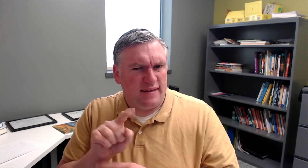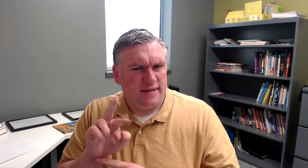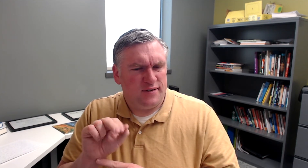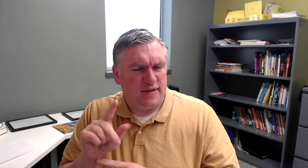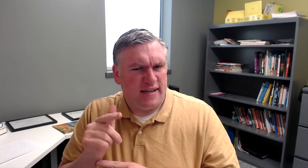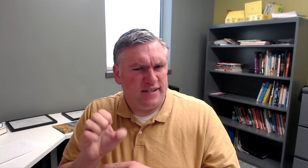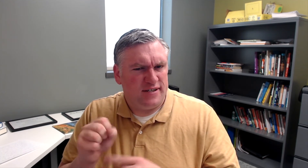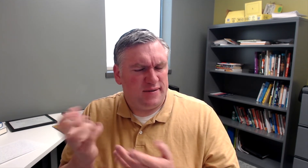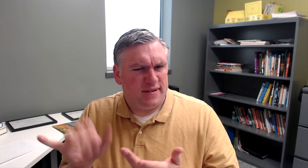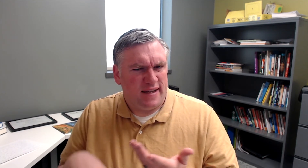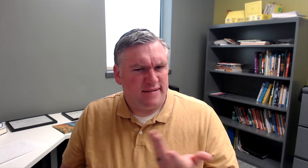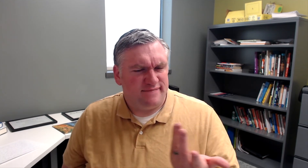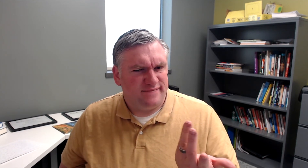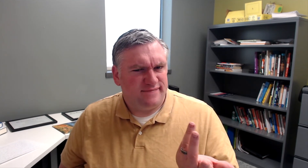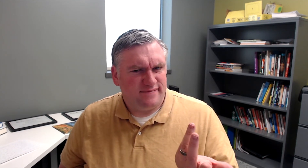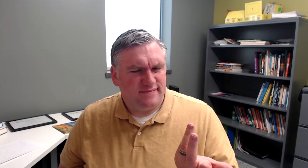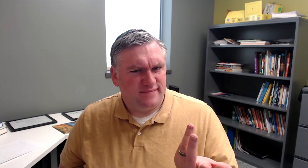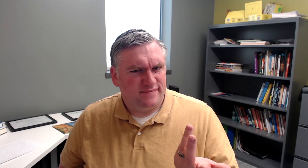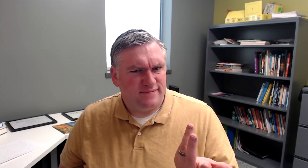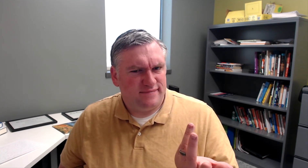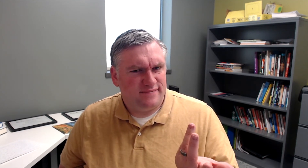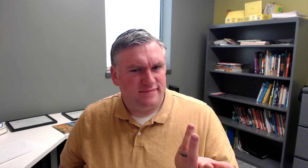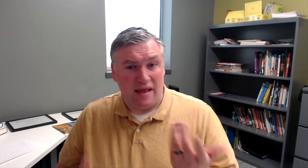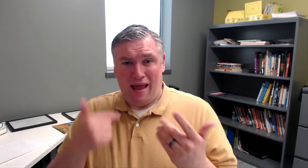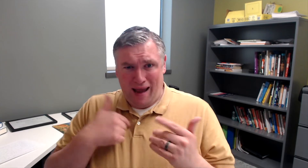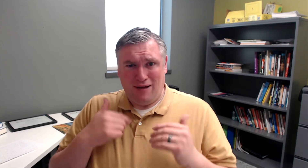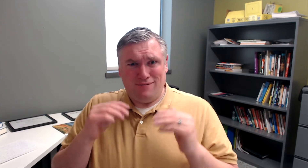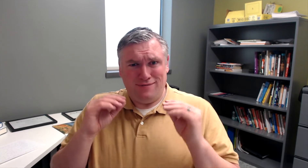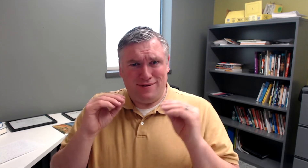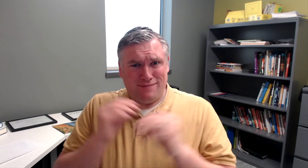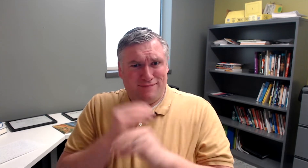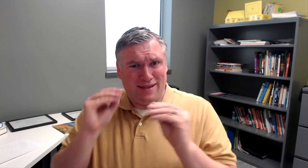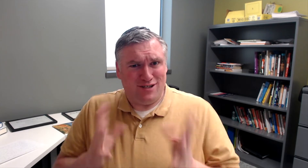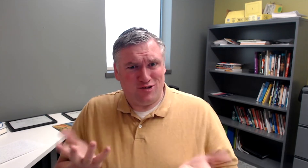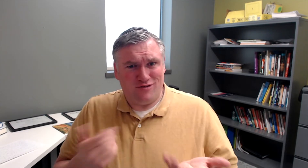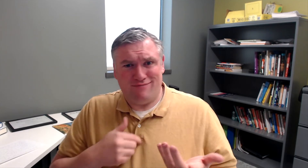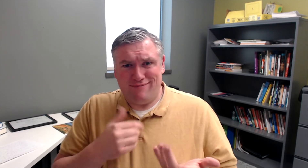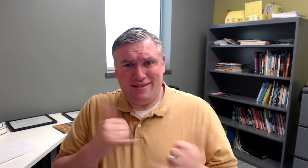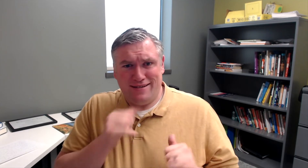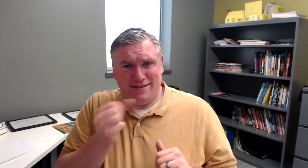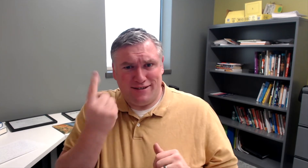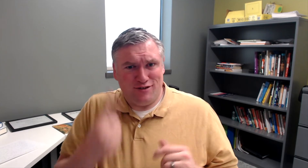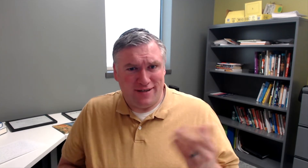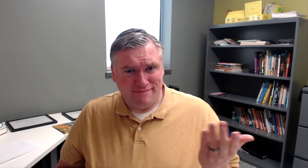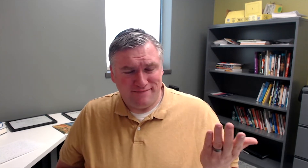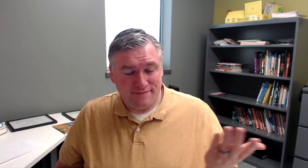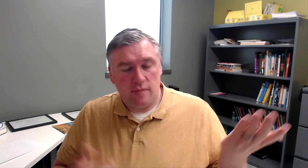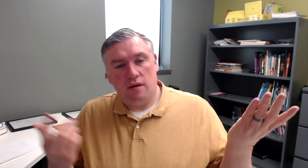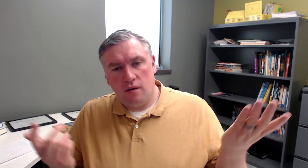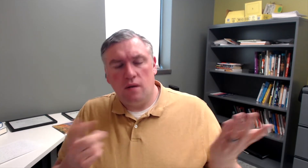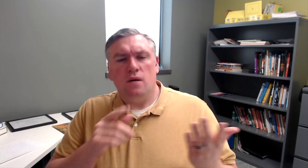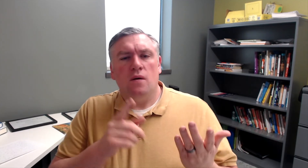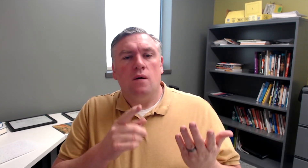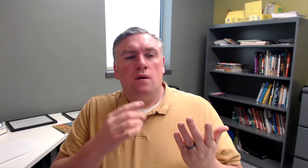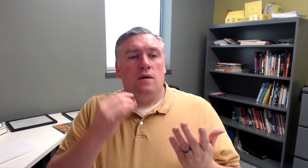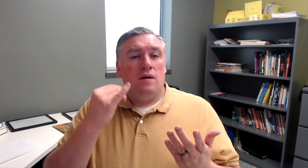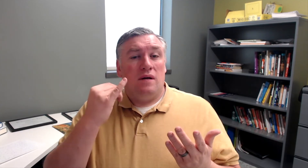11 math strategies? And I was a math teacher, and I didn't understand what they were talking about.